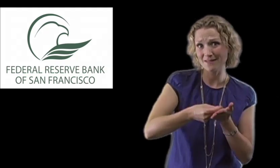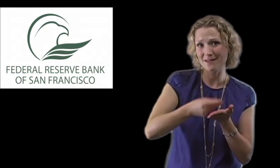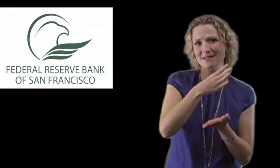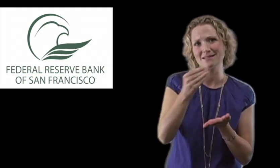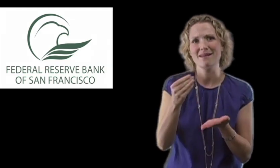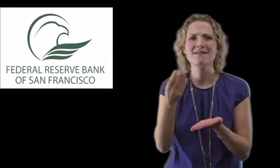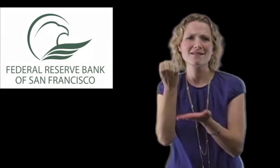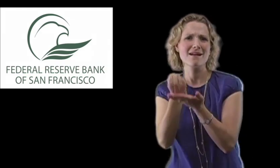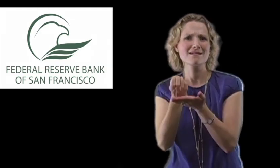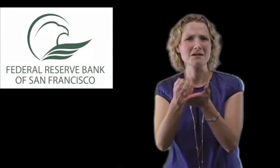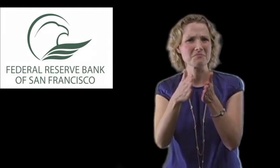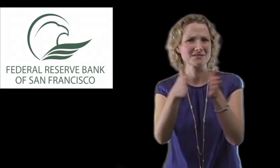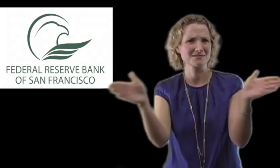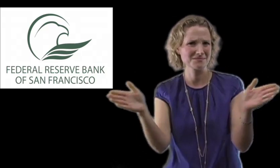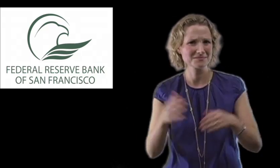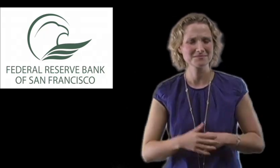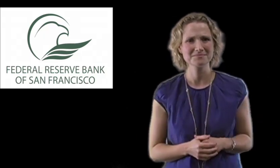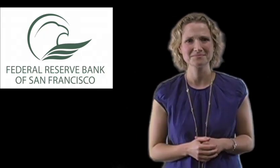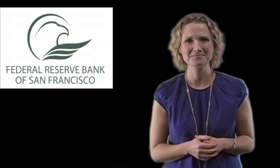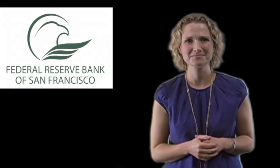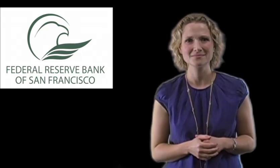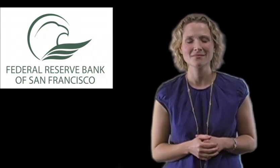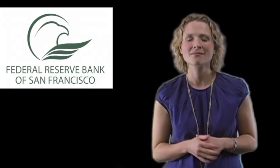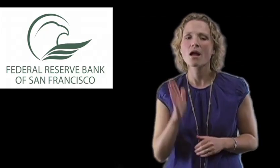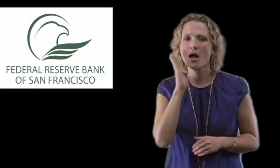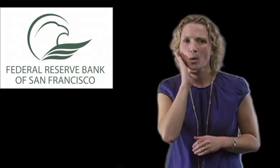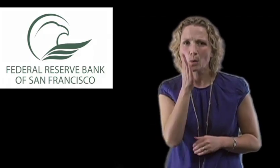teaching your deaf students about personal finance and the economy in general.